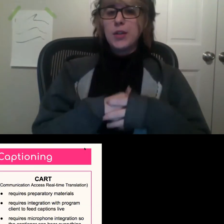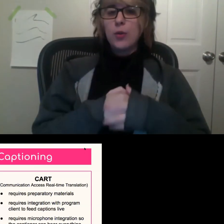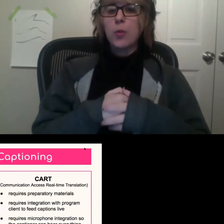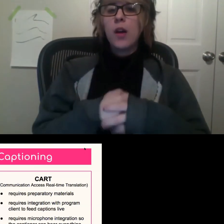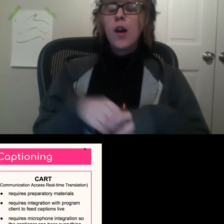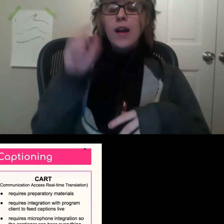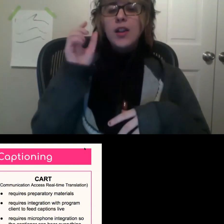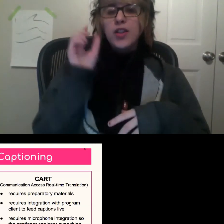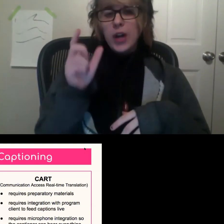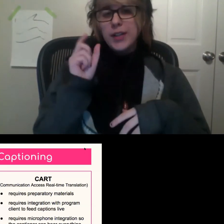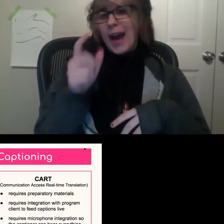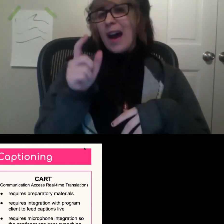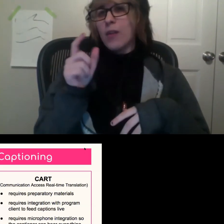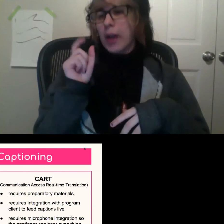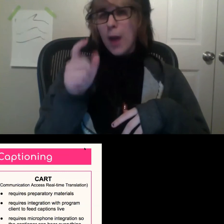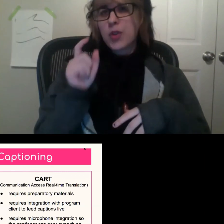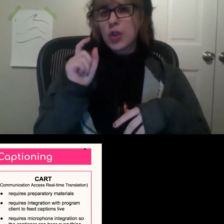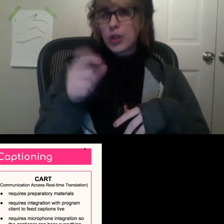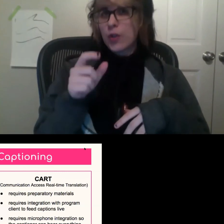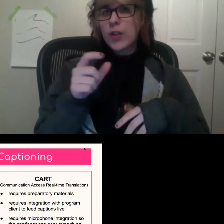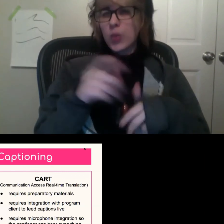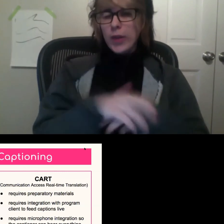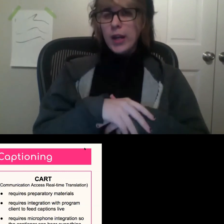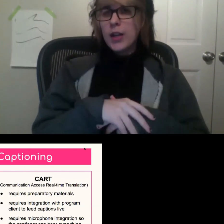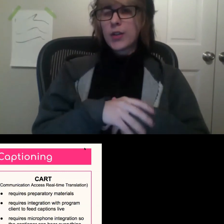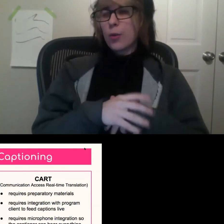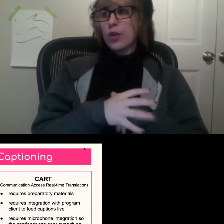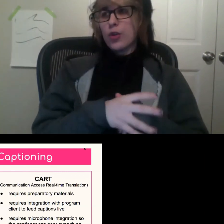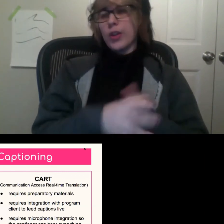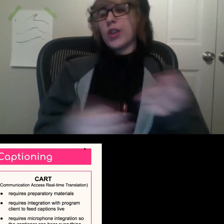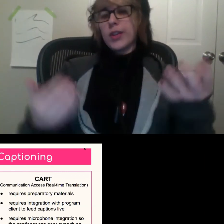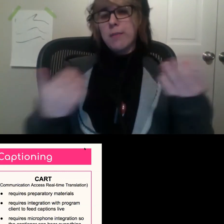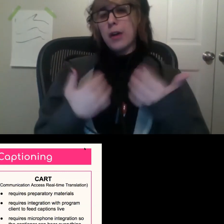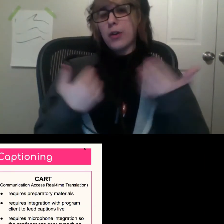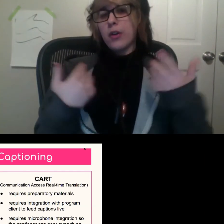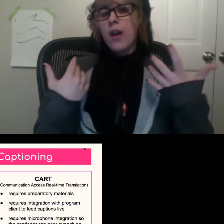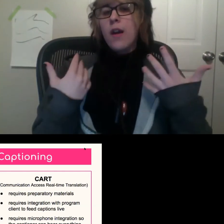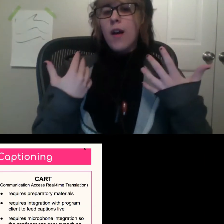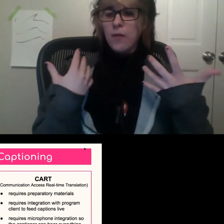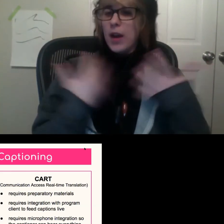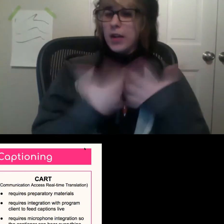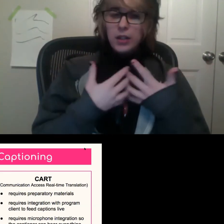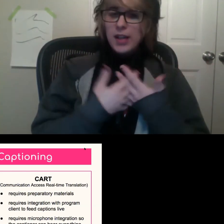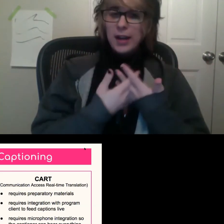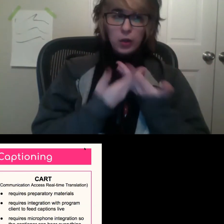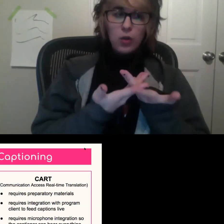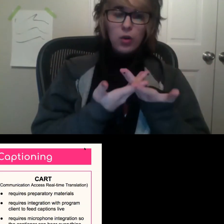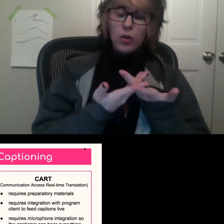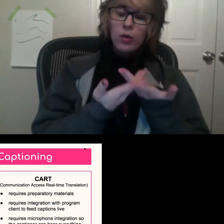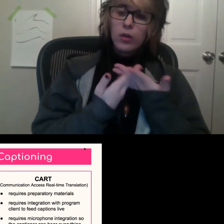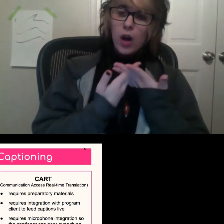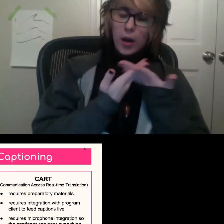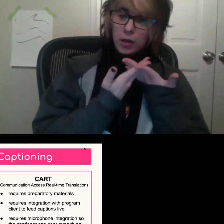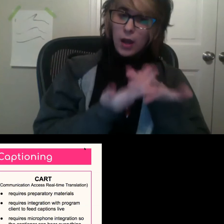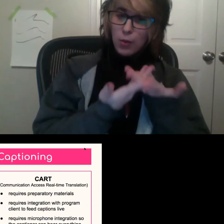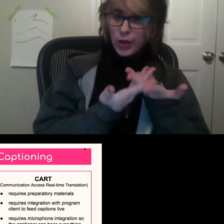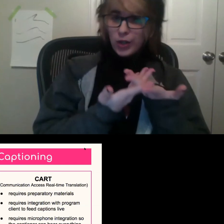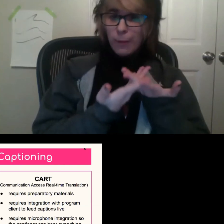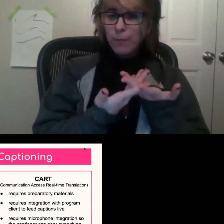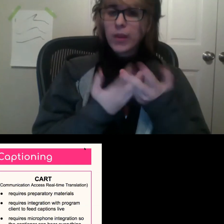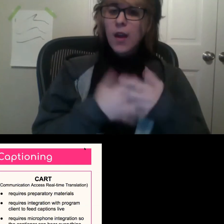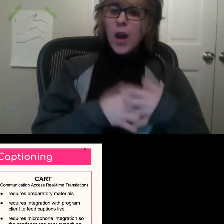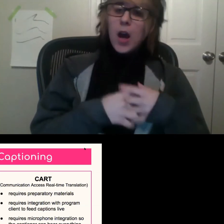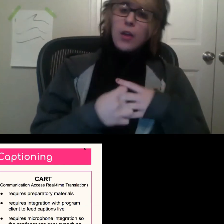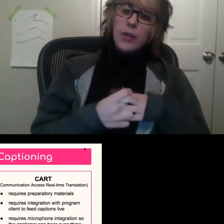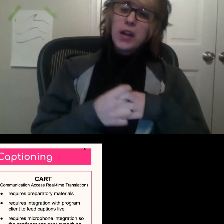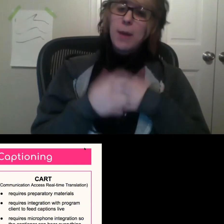since zoom does have a captioning surface within it. So usually it's just a matter of finding the technical, uh, collaboration.